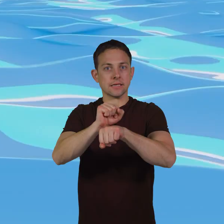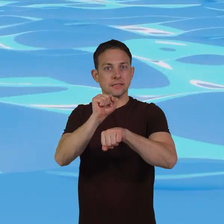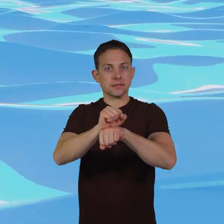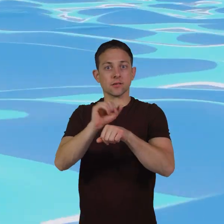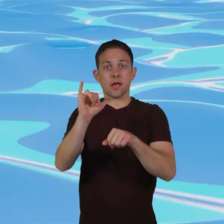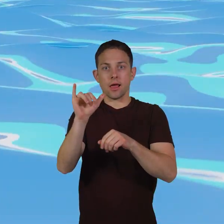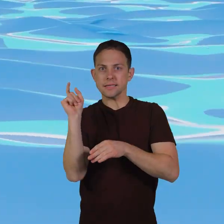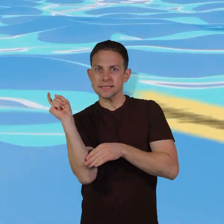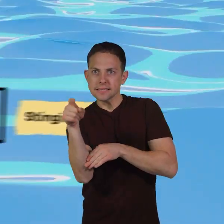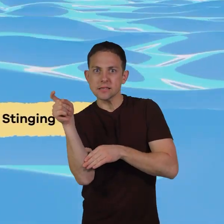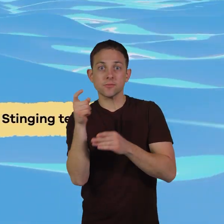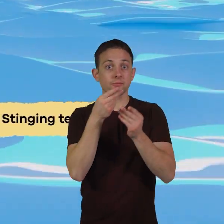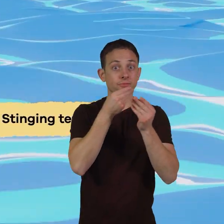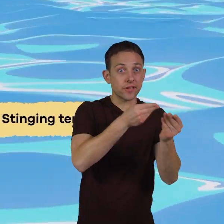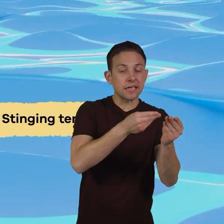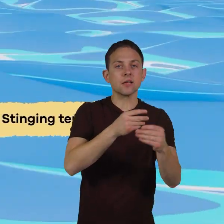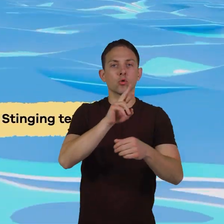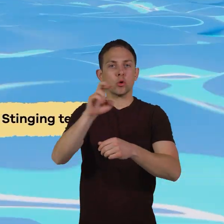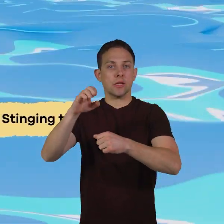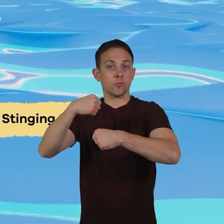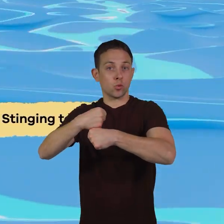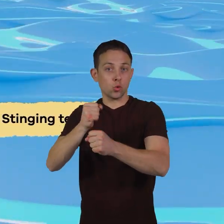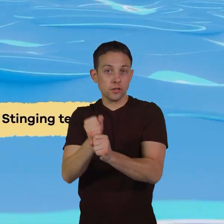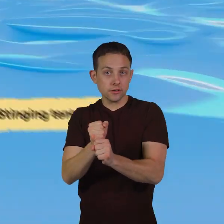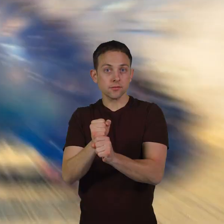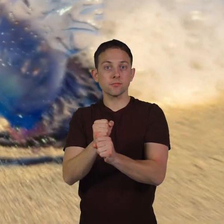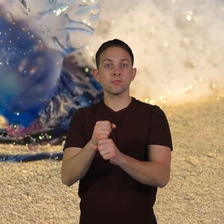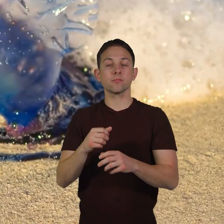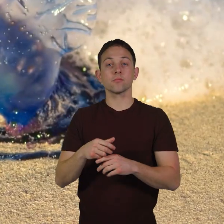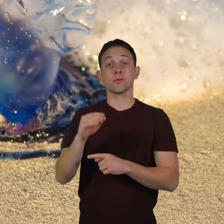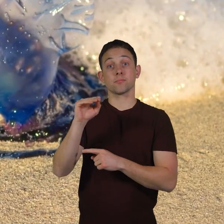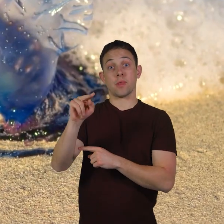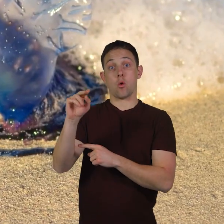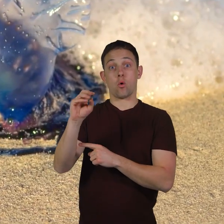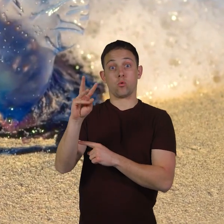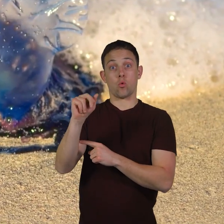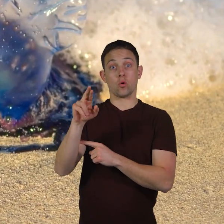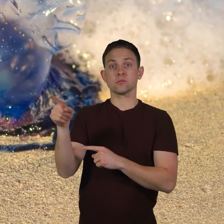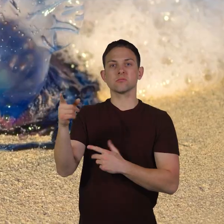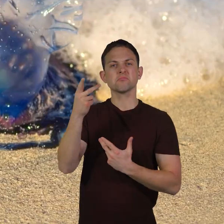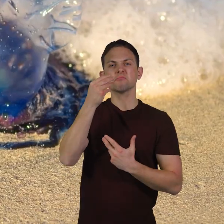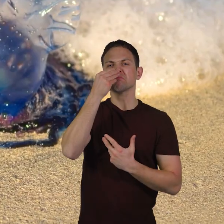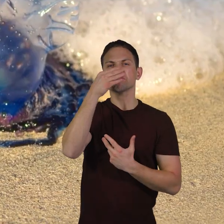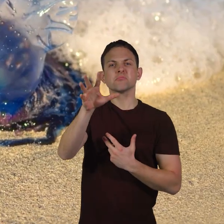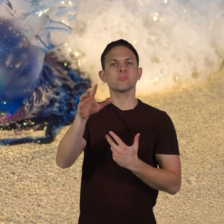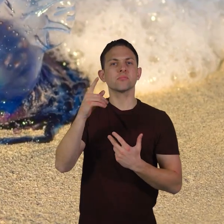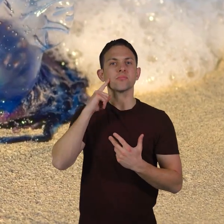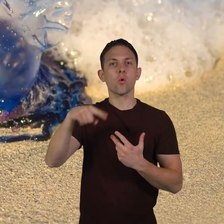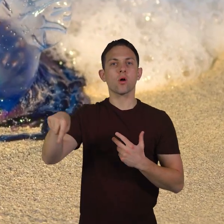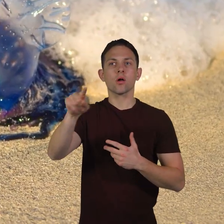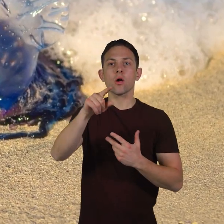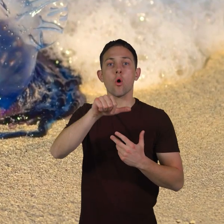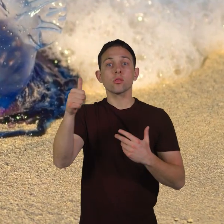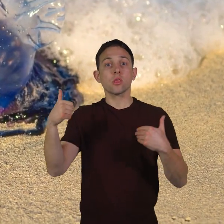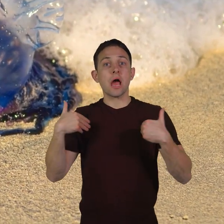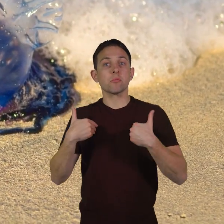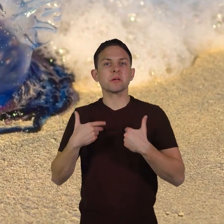such as stinging, feeding, and reproducing. But manowars do not care for their young the way many other animals do.